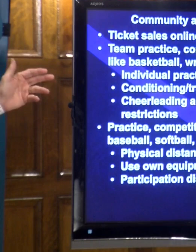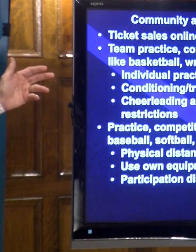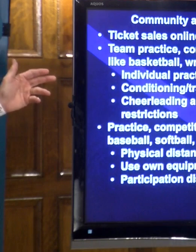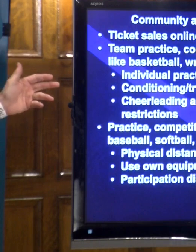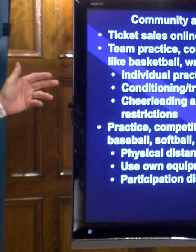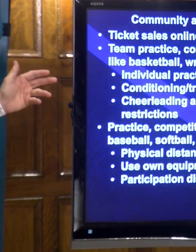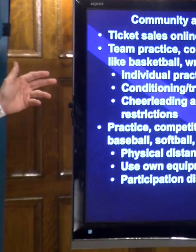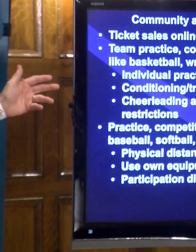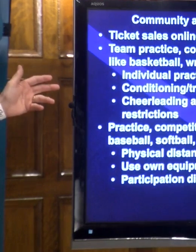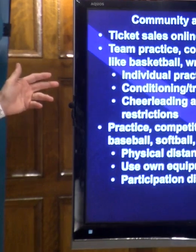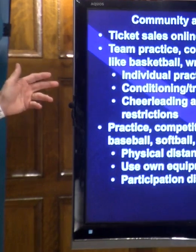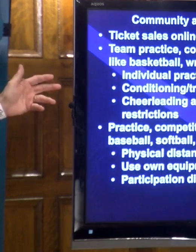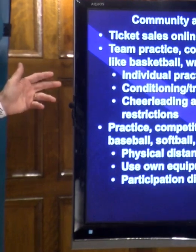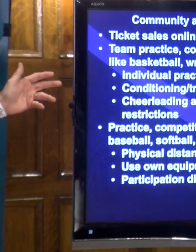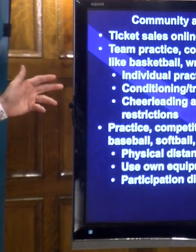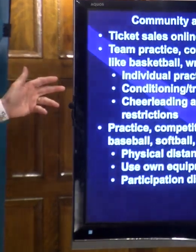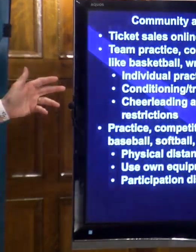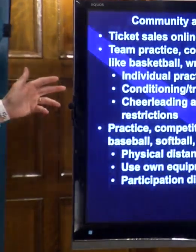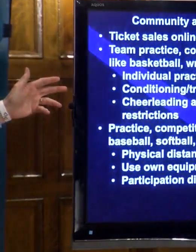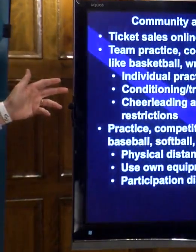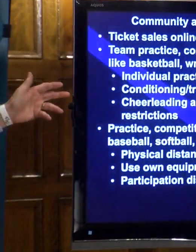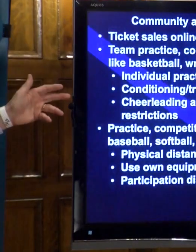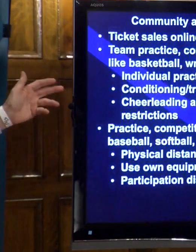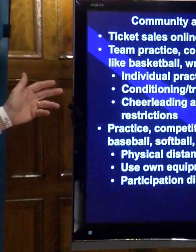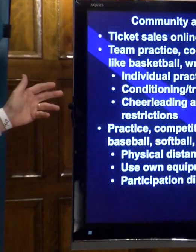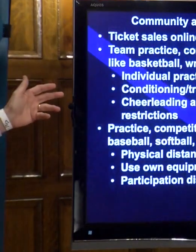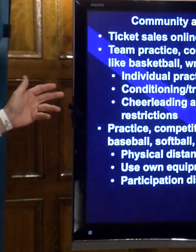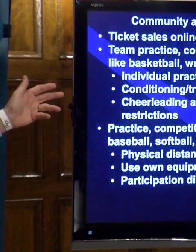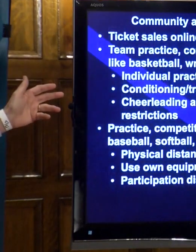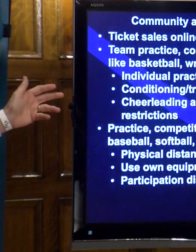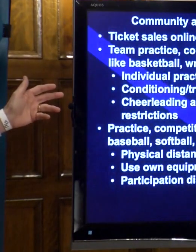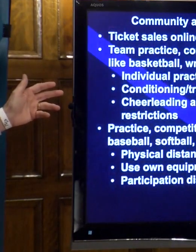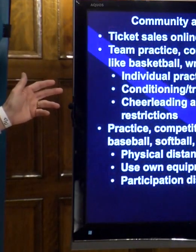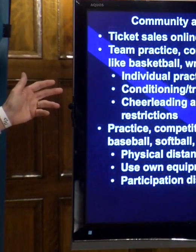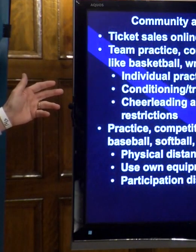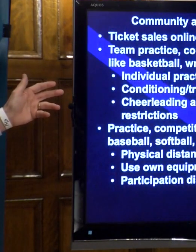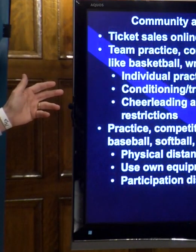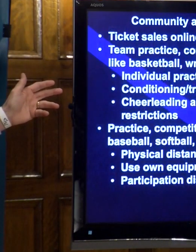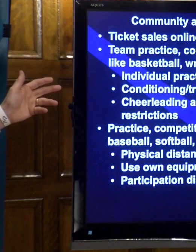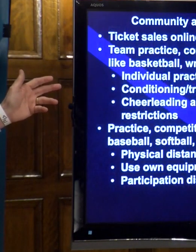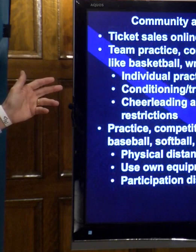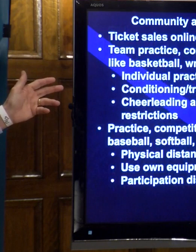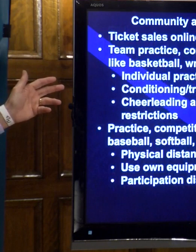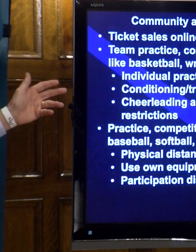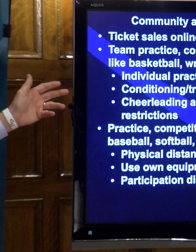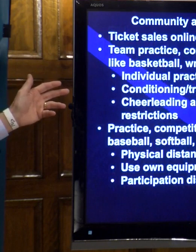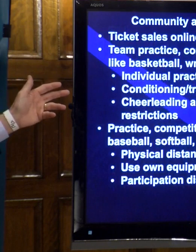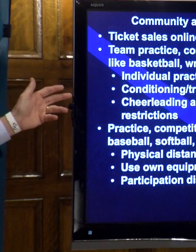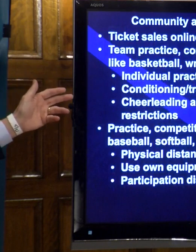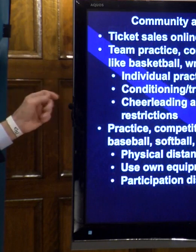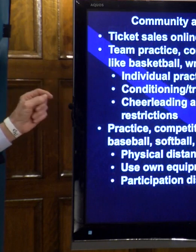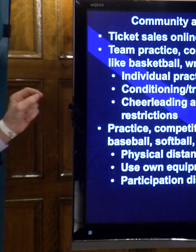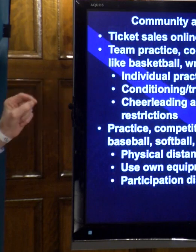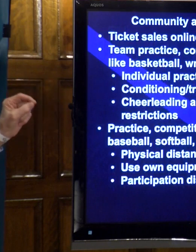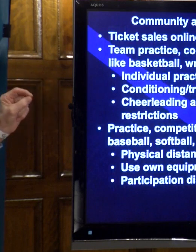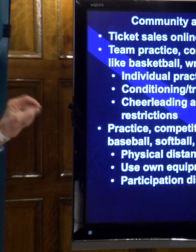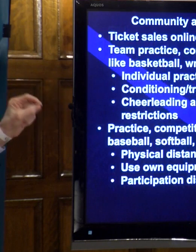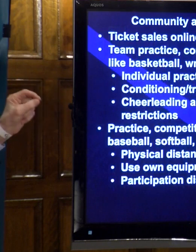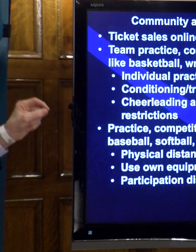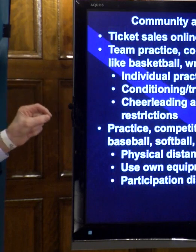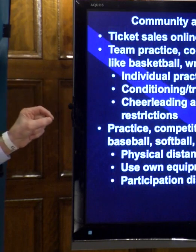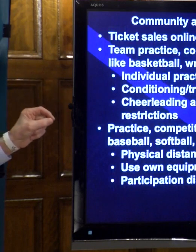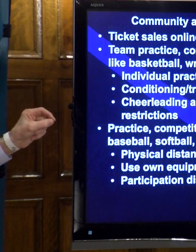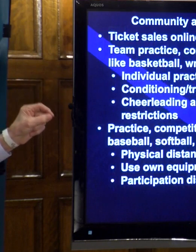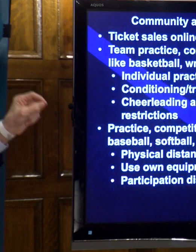like basketball, wrestling, football, volleyball, soccer, and martial arts. And, uh, uh, I visited with Dr. Smith. We said